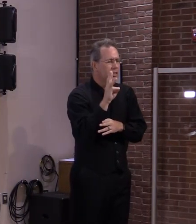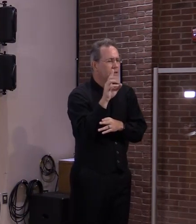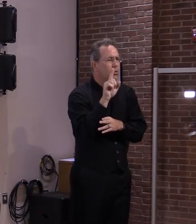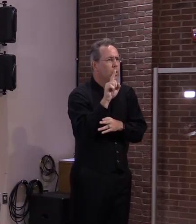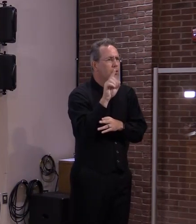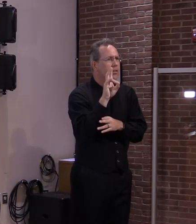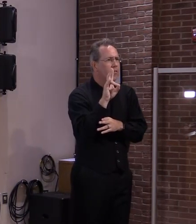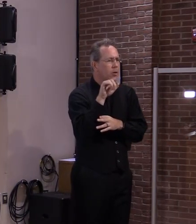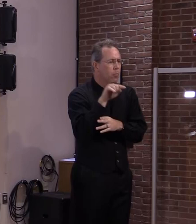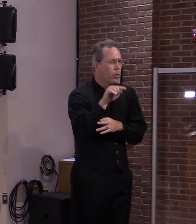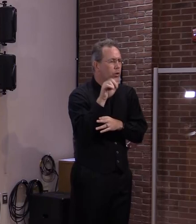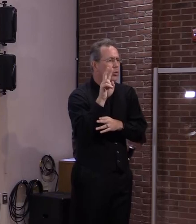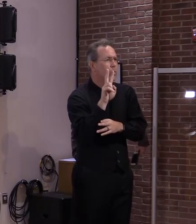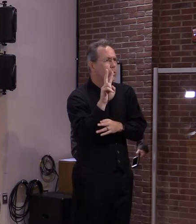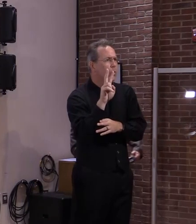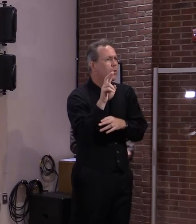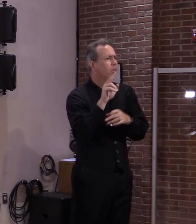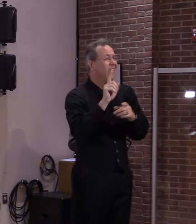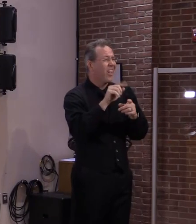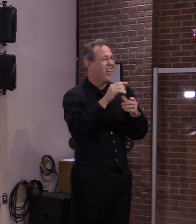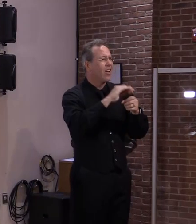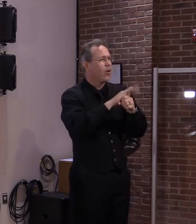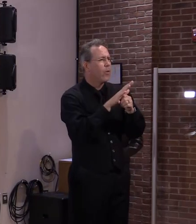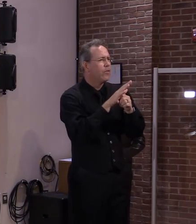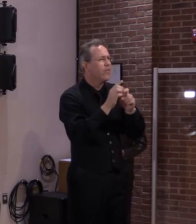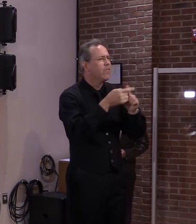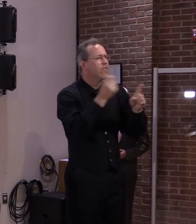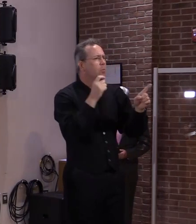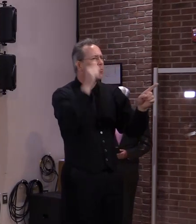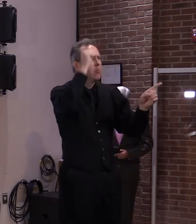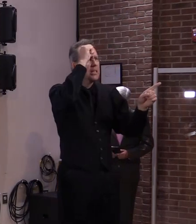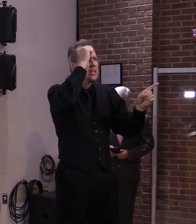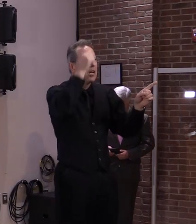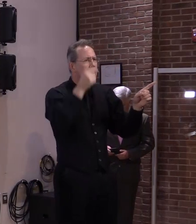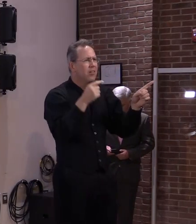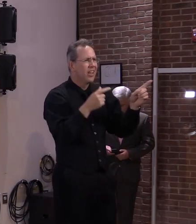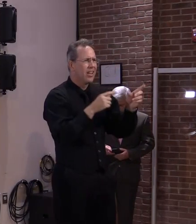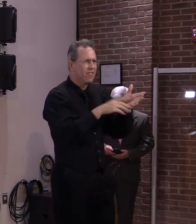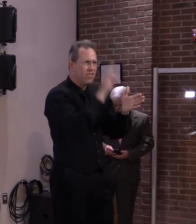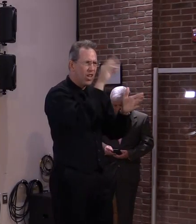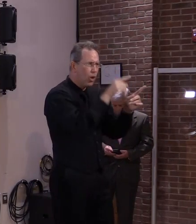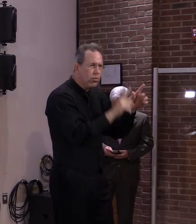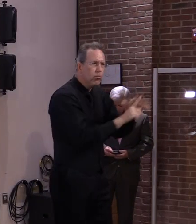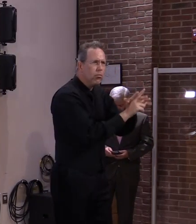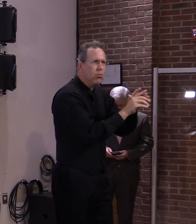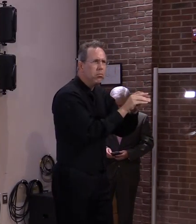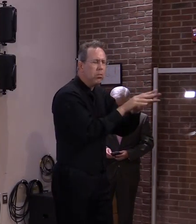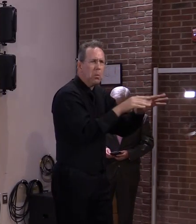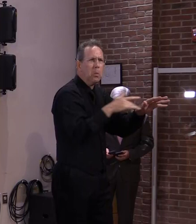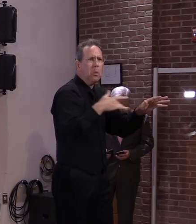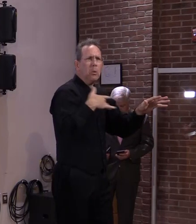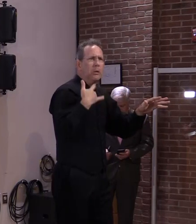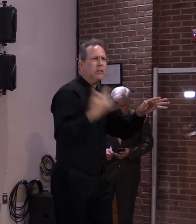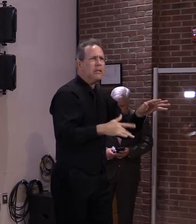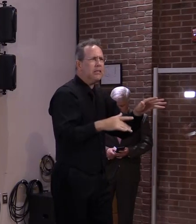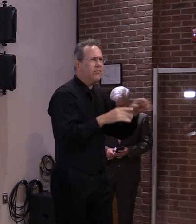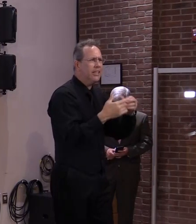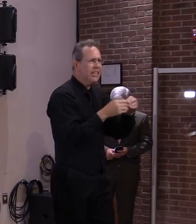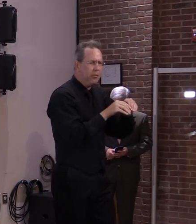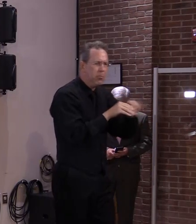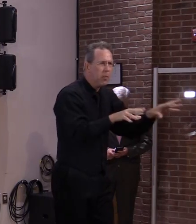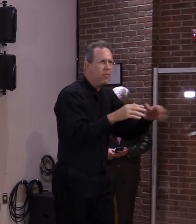is showing traits of being far more contagious and potentially more dangerous than the strains we've been seeing,